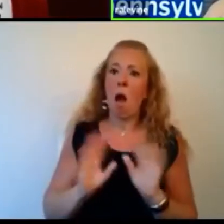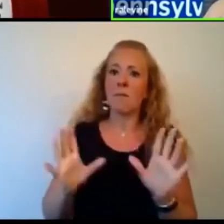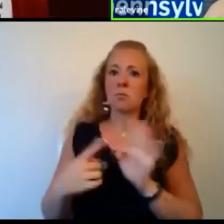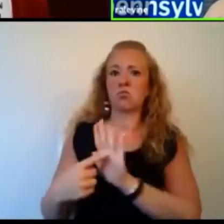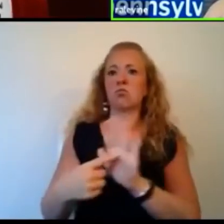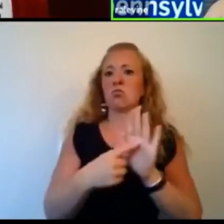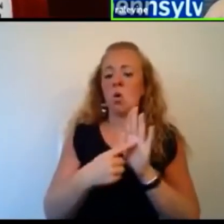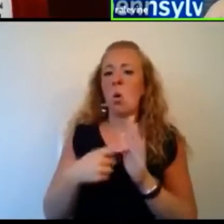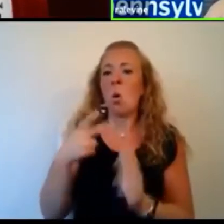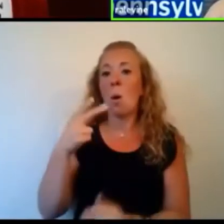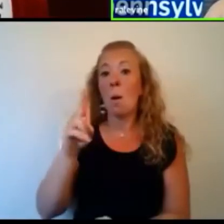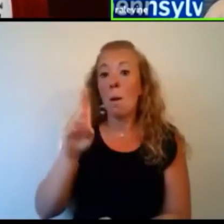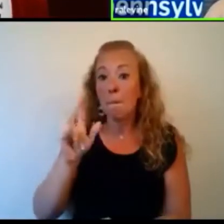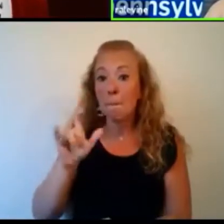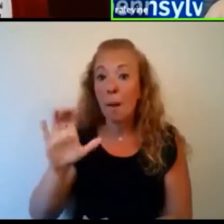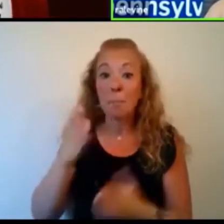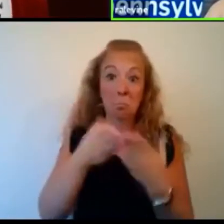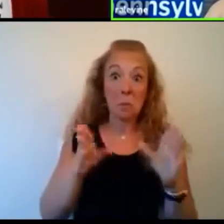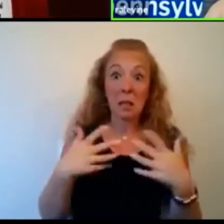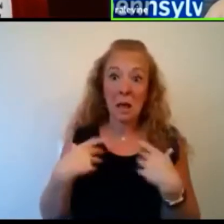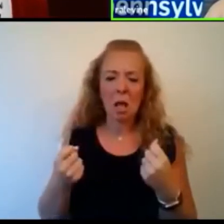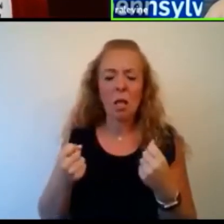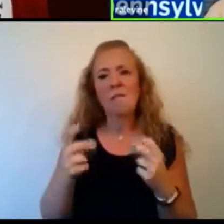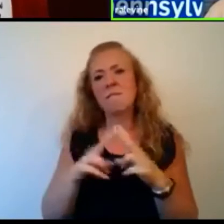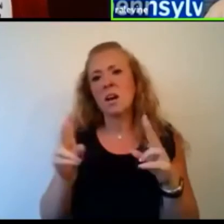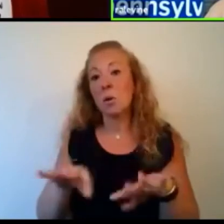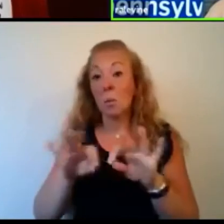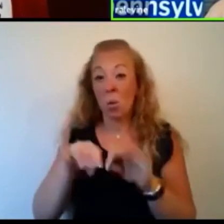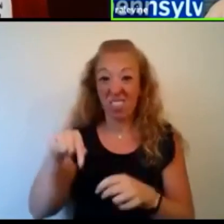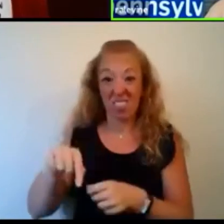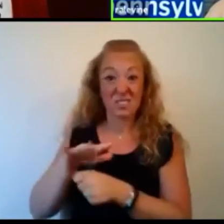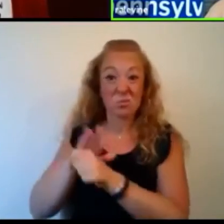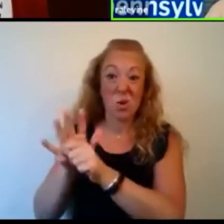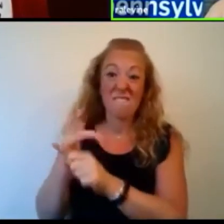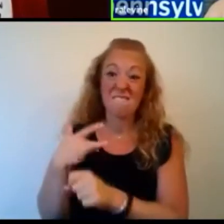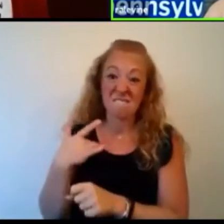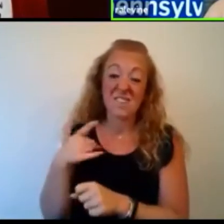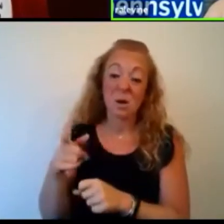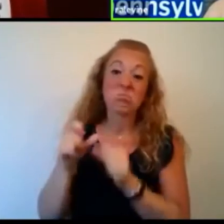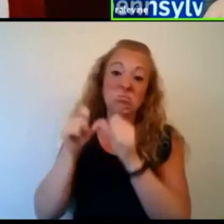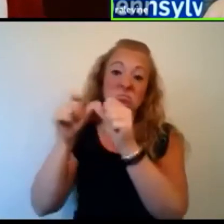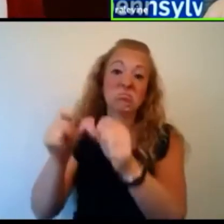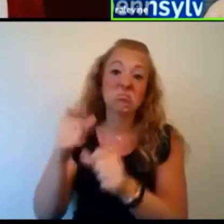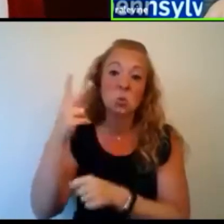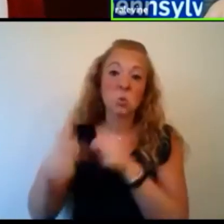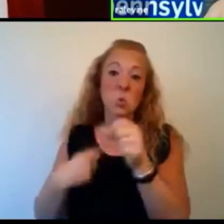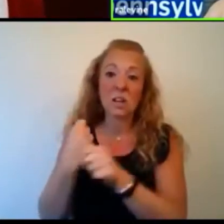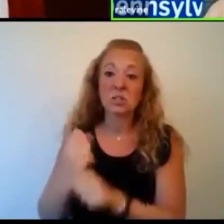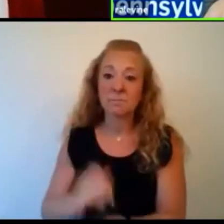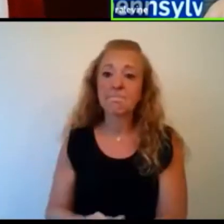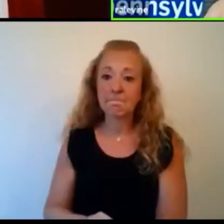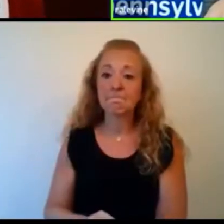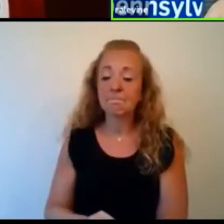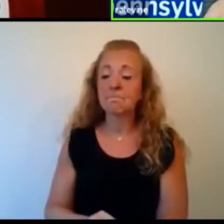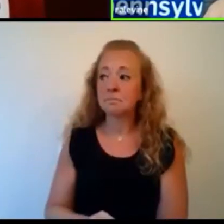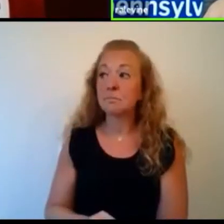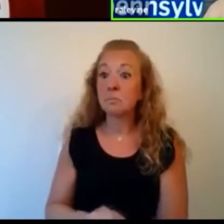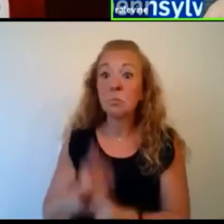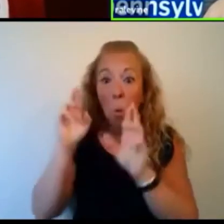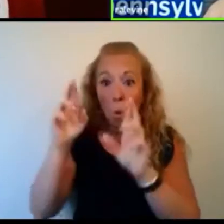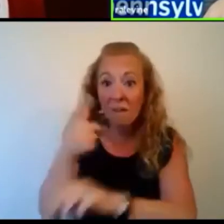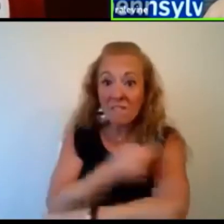I think that we'll be dealing with the novel coronavirus for the next probably two years. You know, hopefully there's going to be a vaccine.